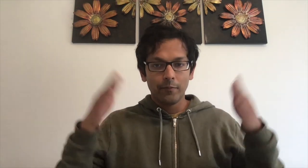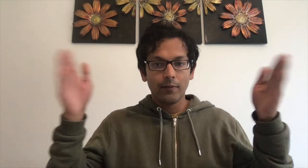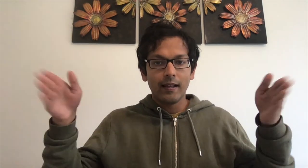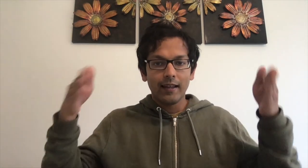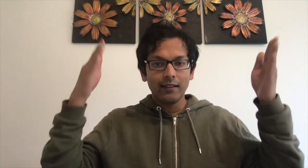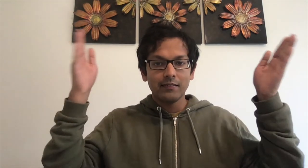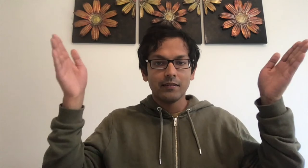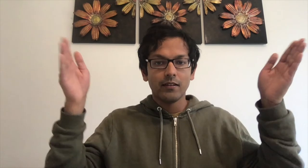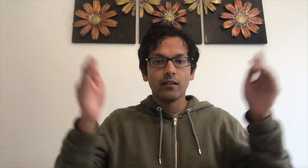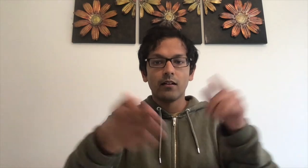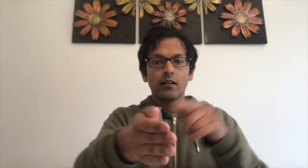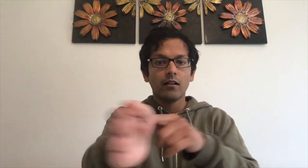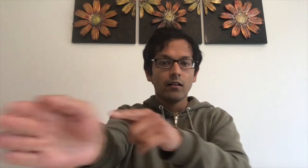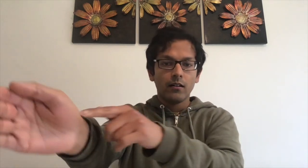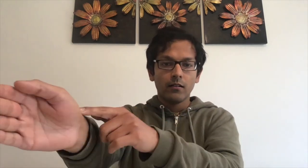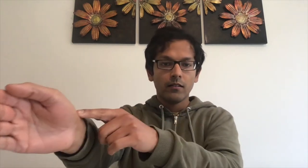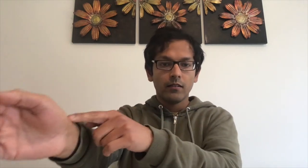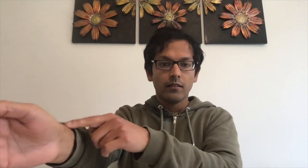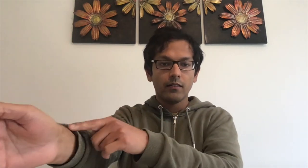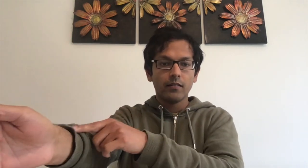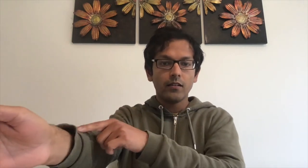Play, slow.